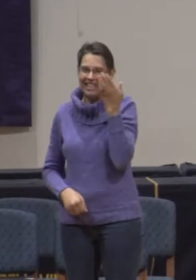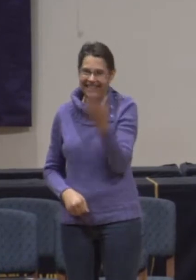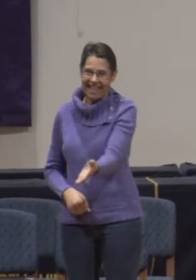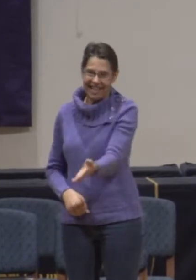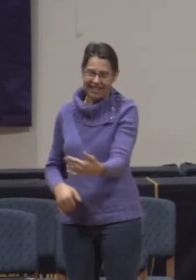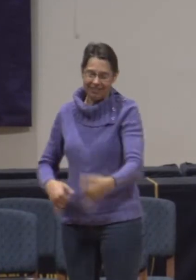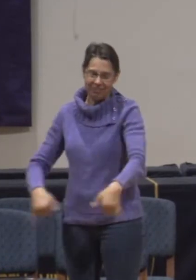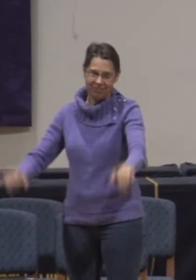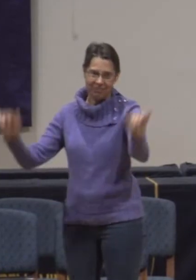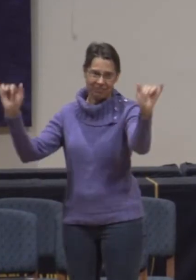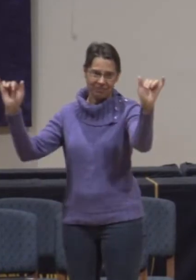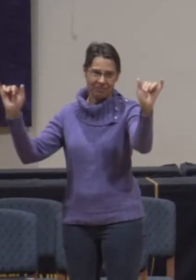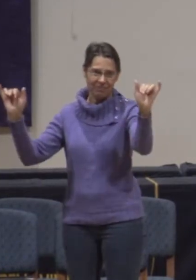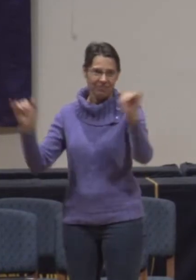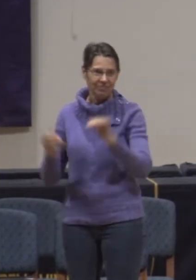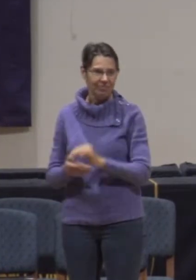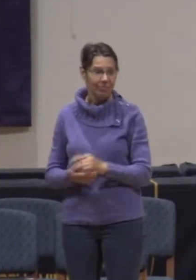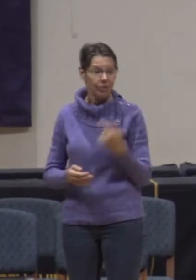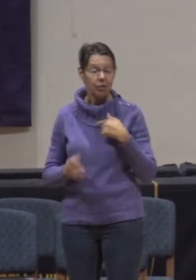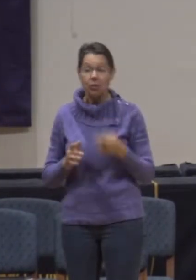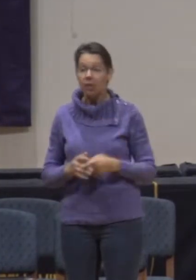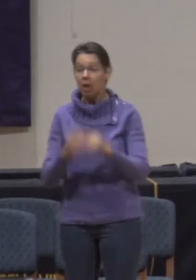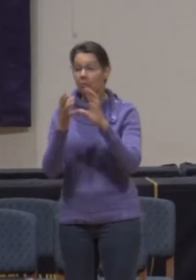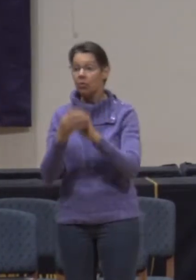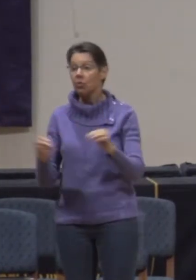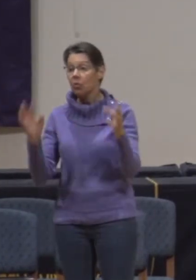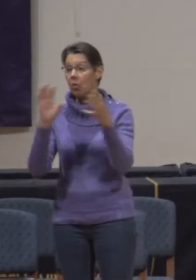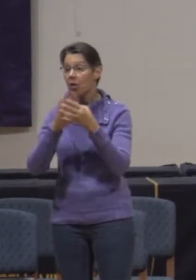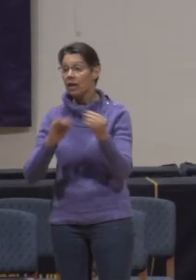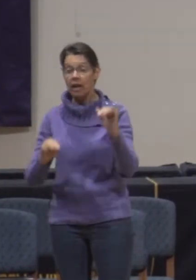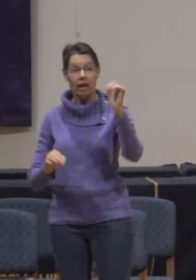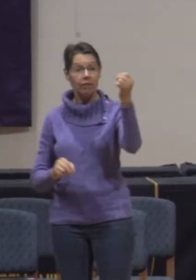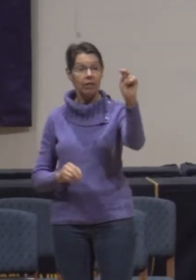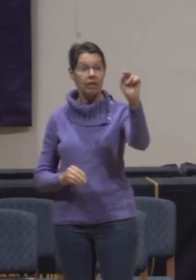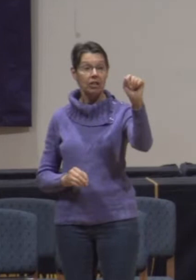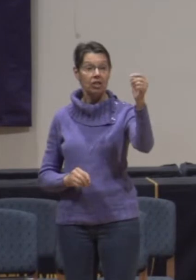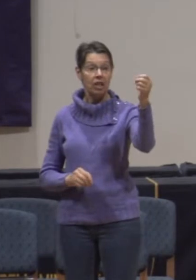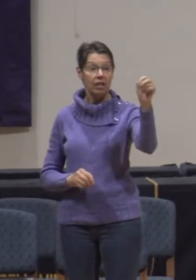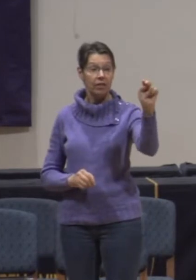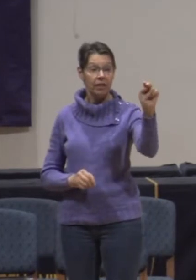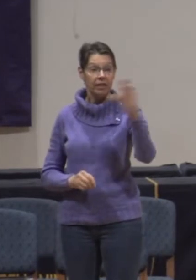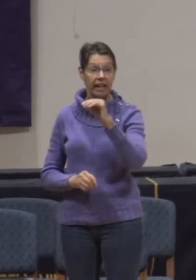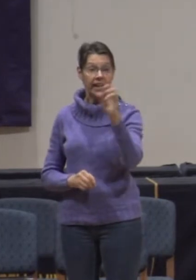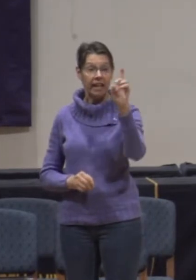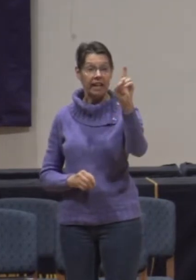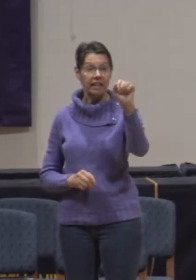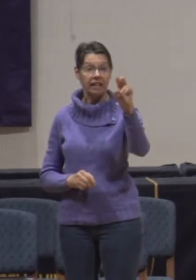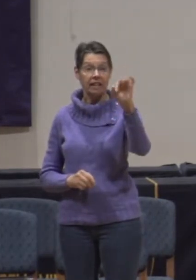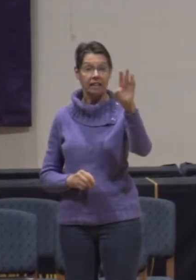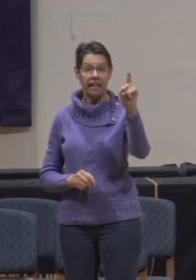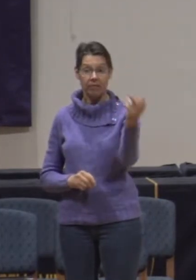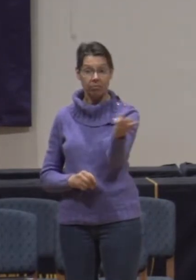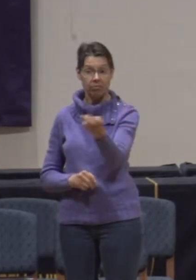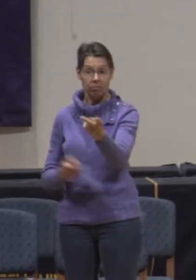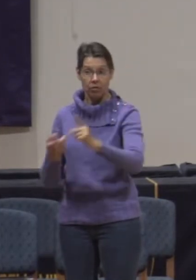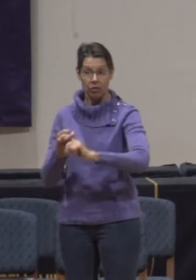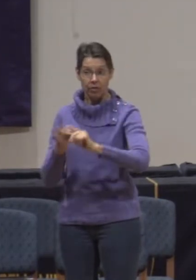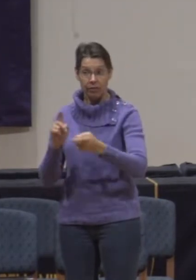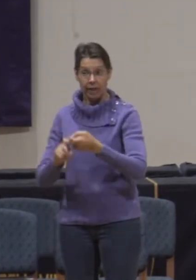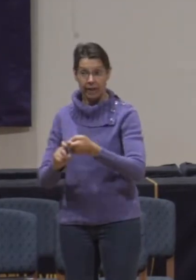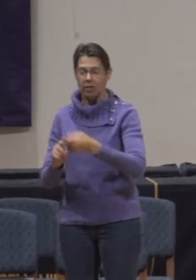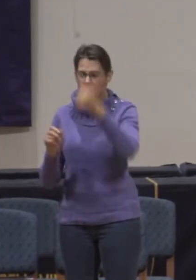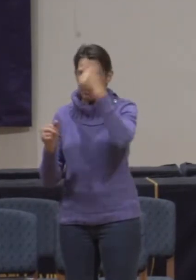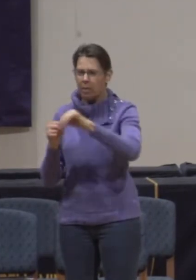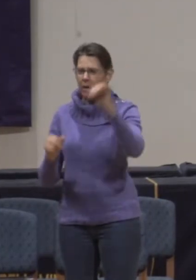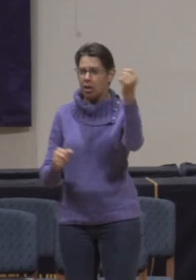them. And so we start out with the story of the friendship of Jonathan and David. You'll remember with me that Jonathan is the son of